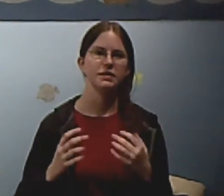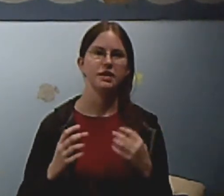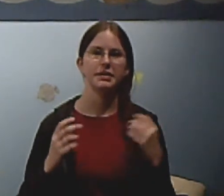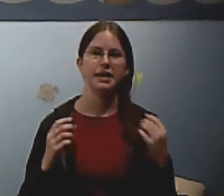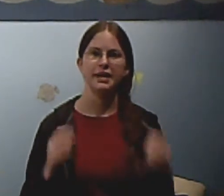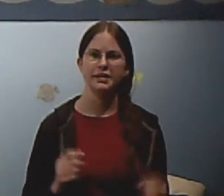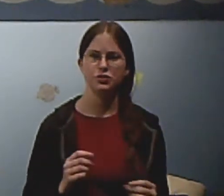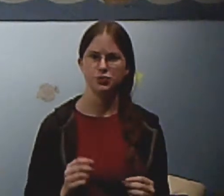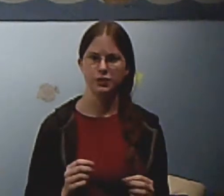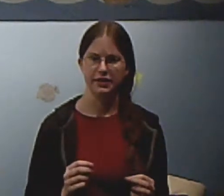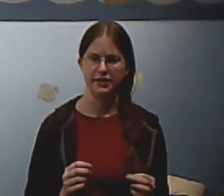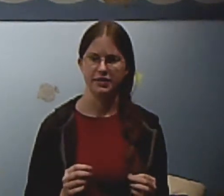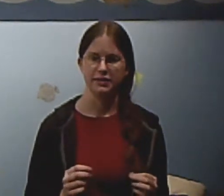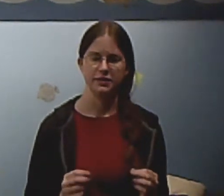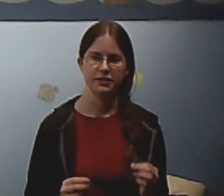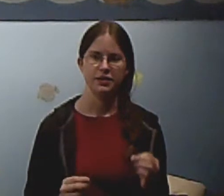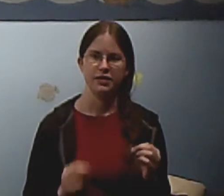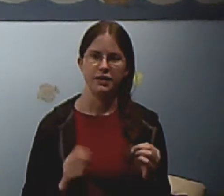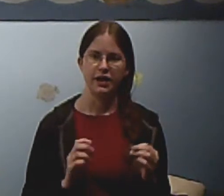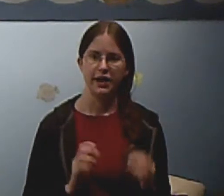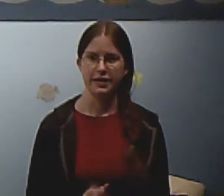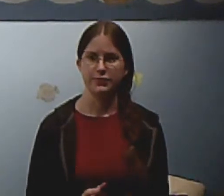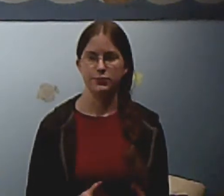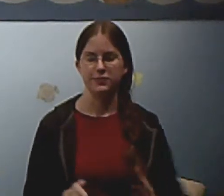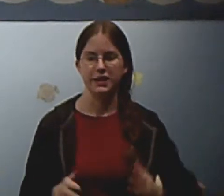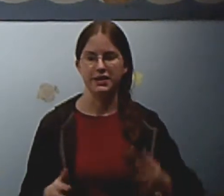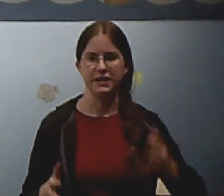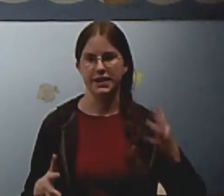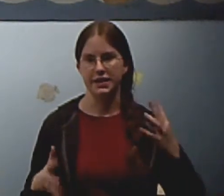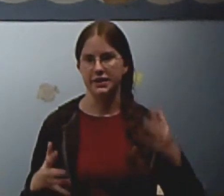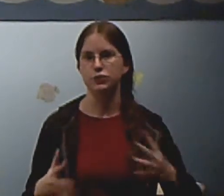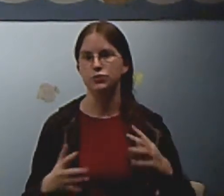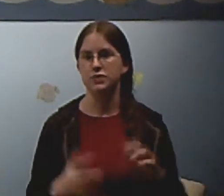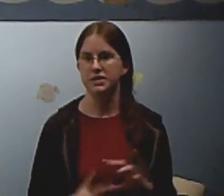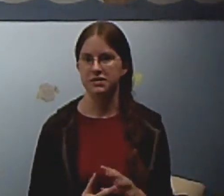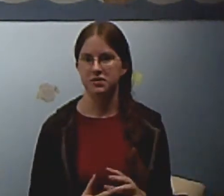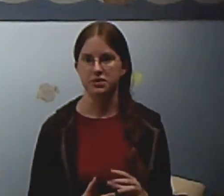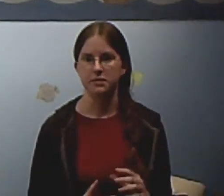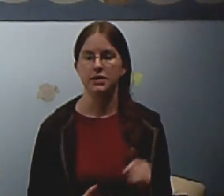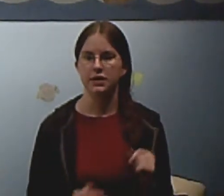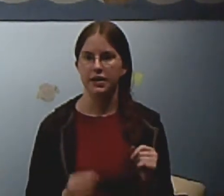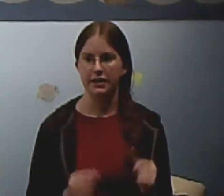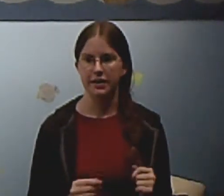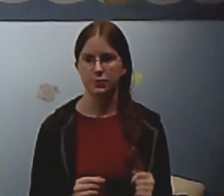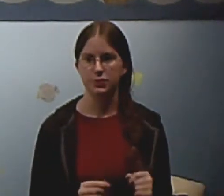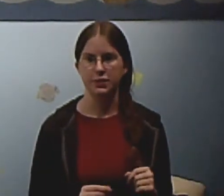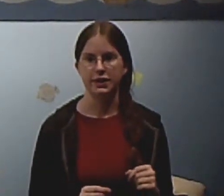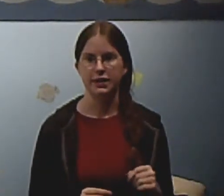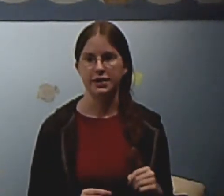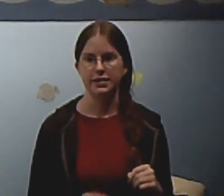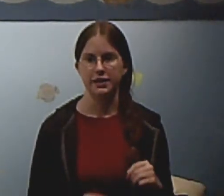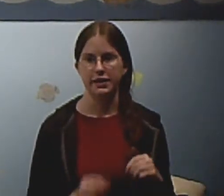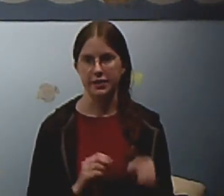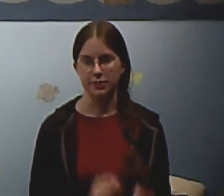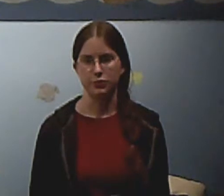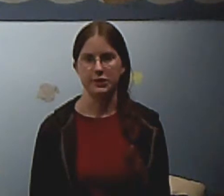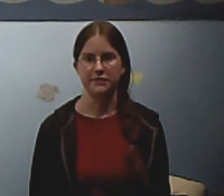once I'm in high school, I think, I finally got a new system, and that was when I got a Game Boy